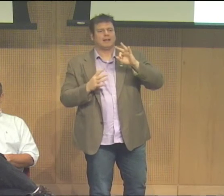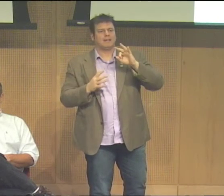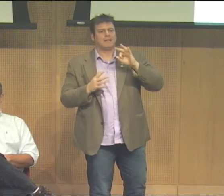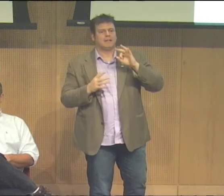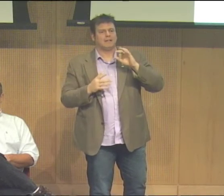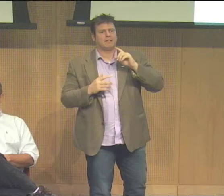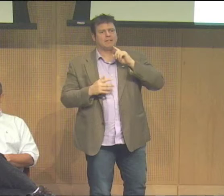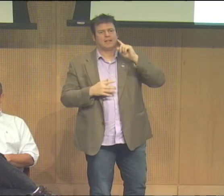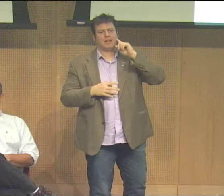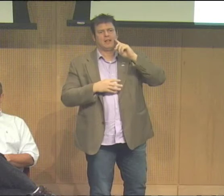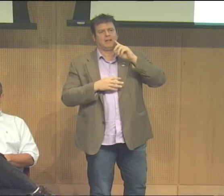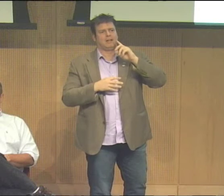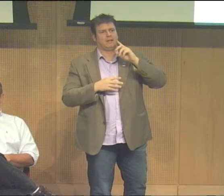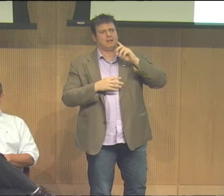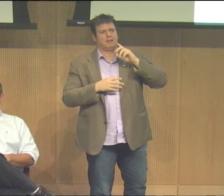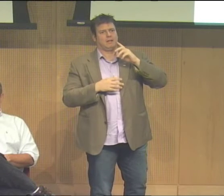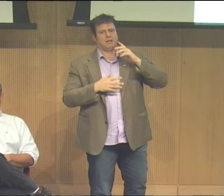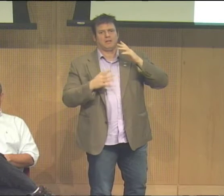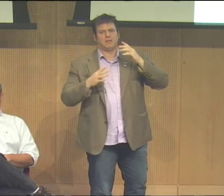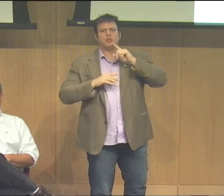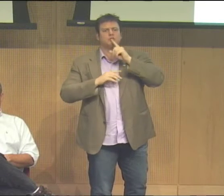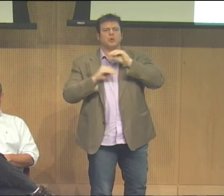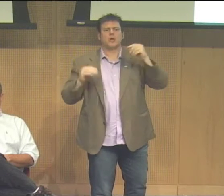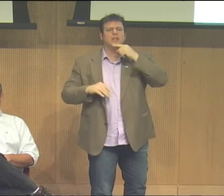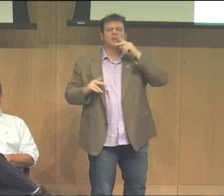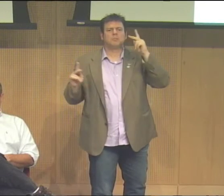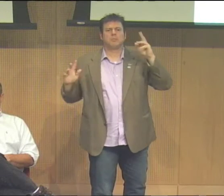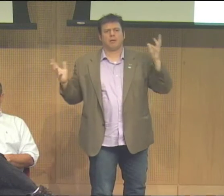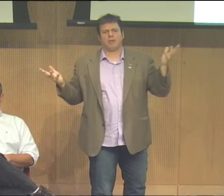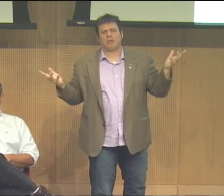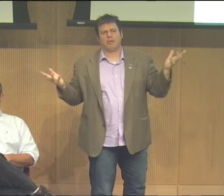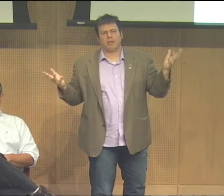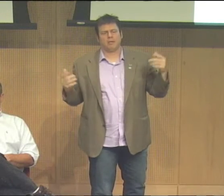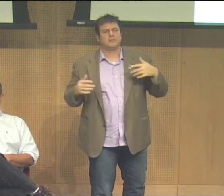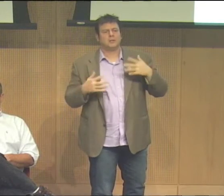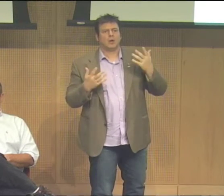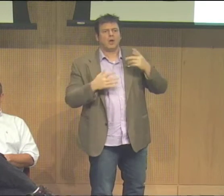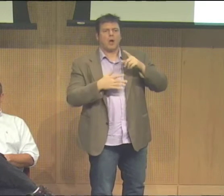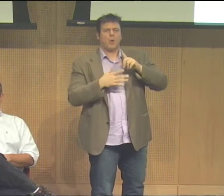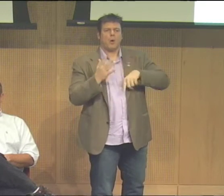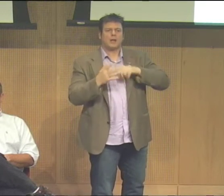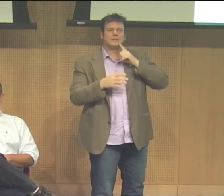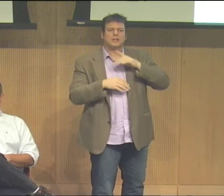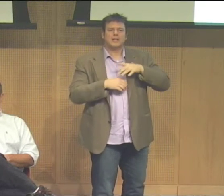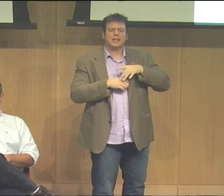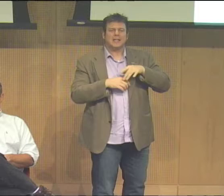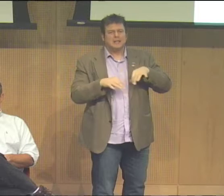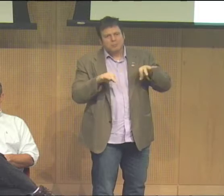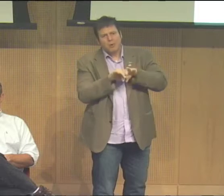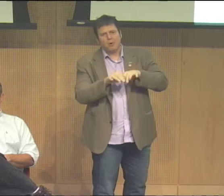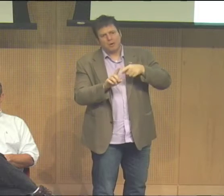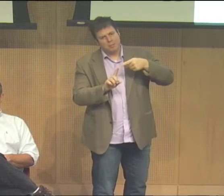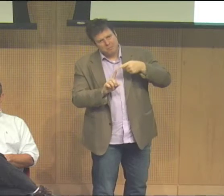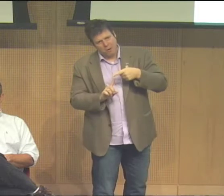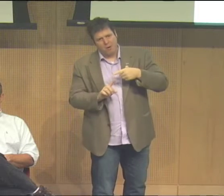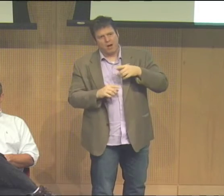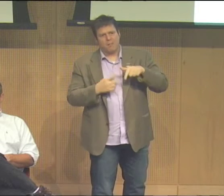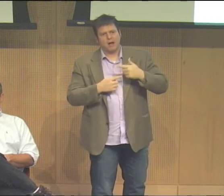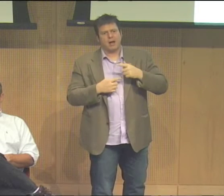now the idea is what if there were no hearing people right what would it be like what would be